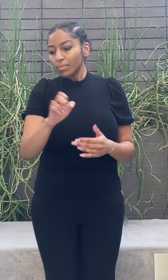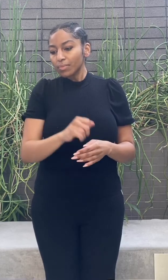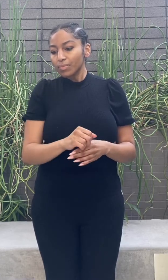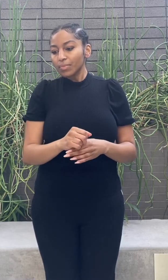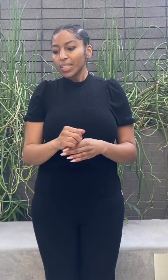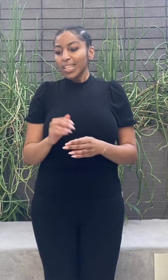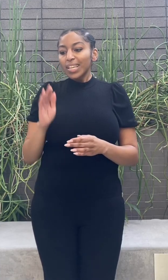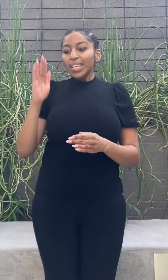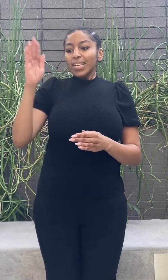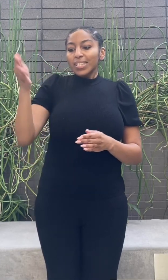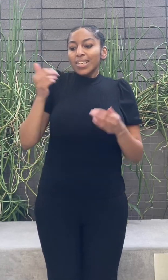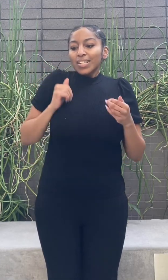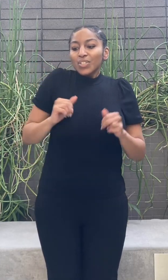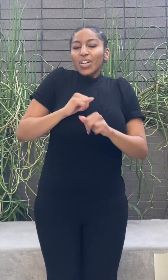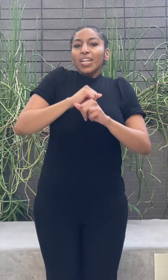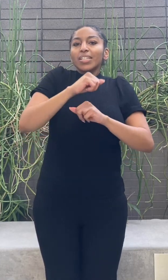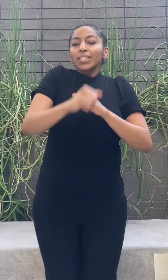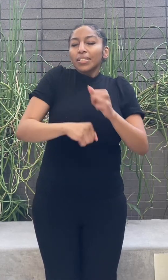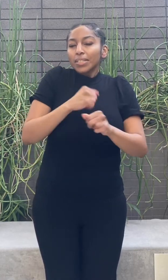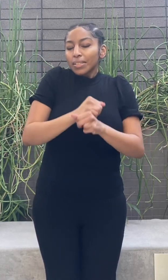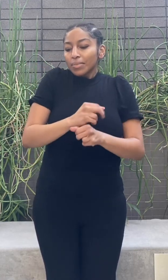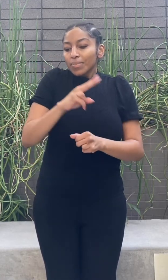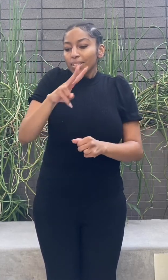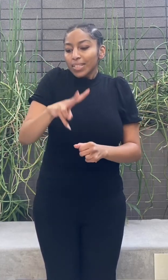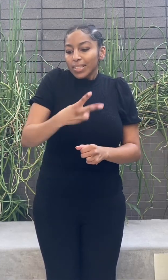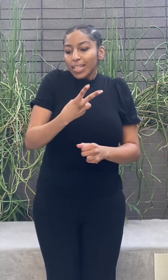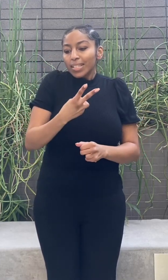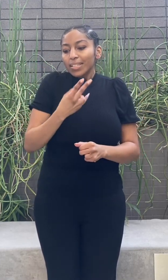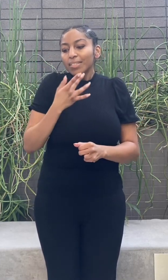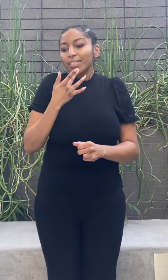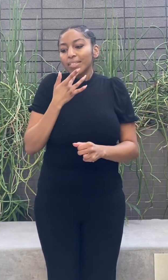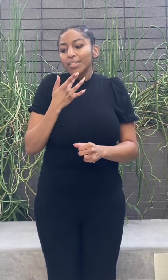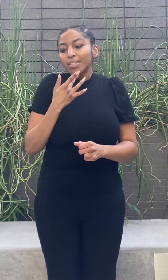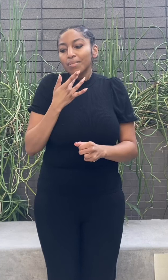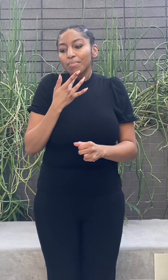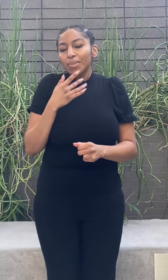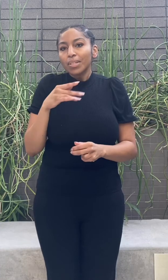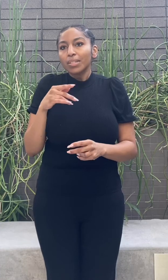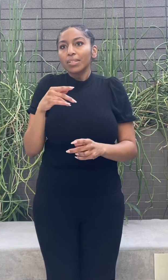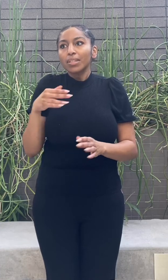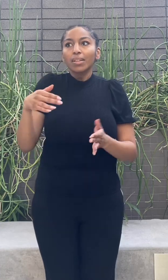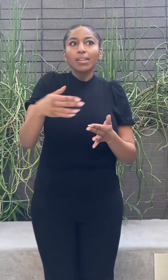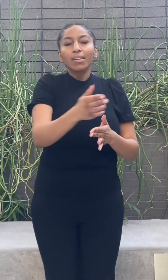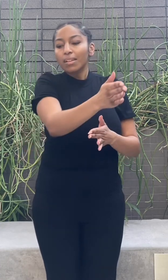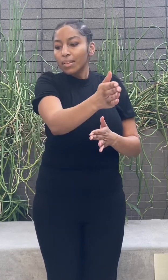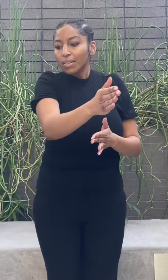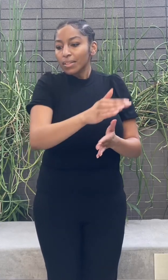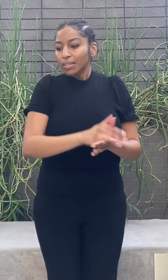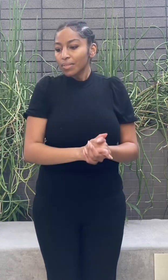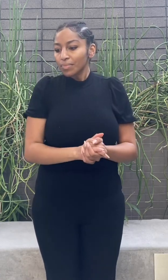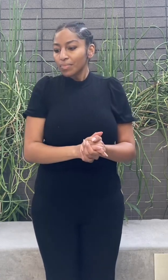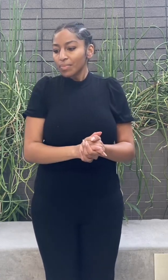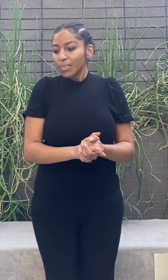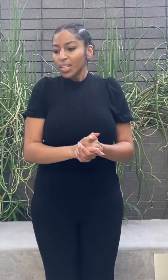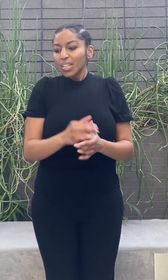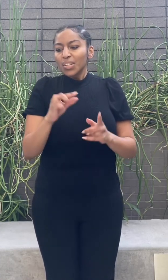because someone else or a whole culture said to. said try harder,